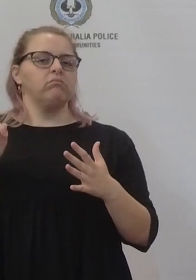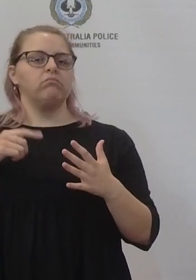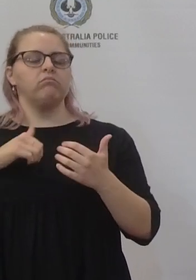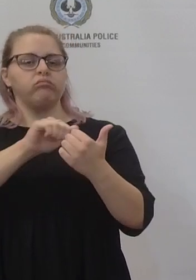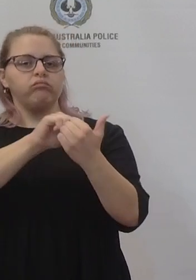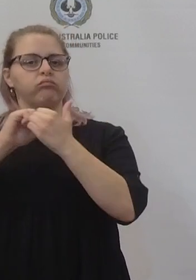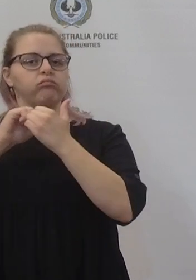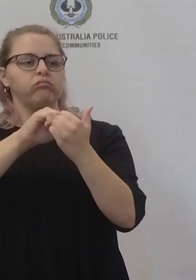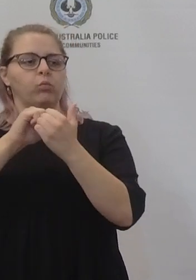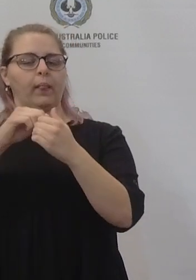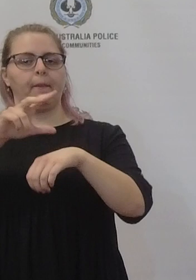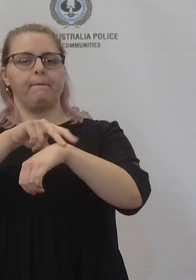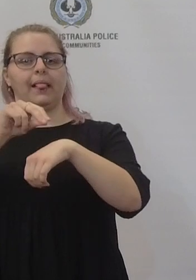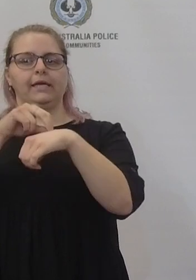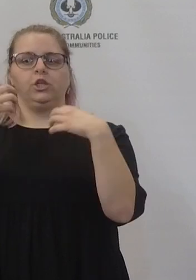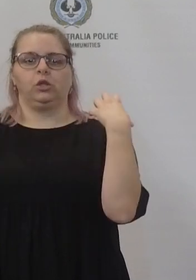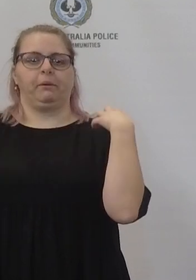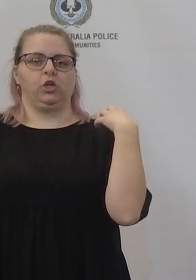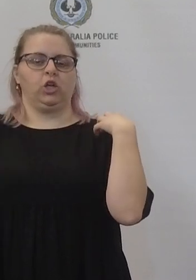directions